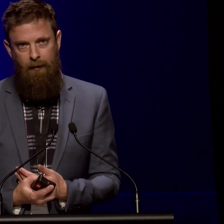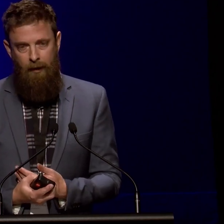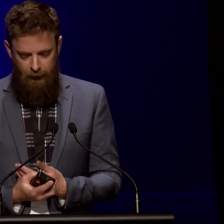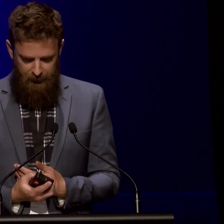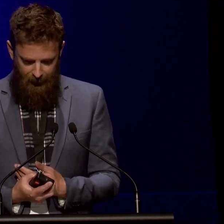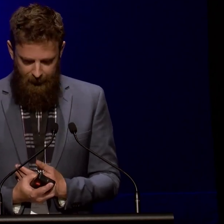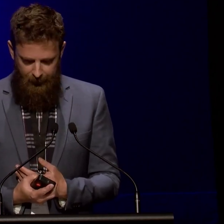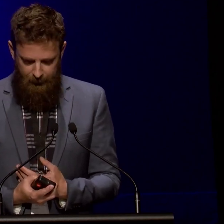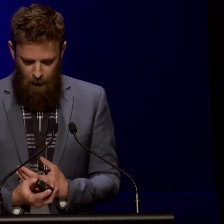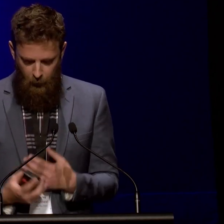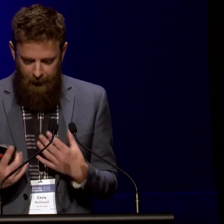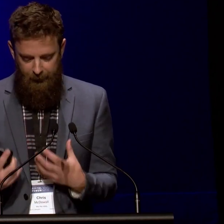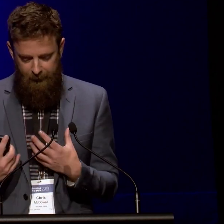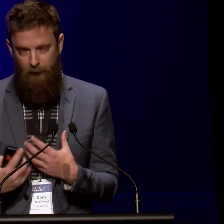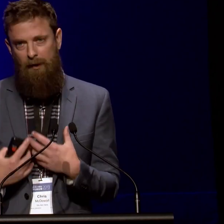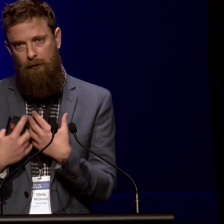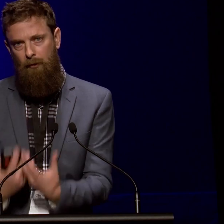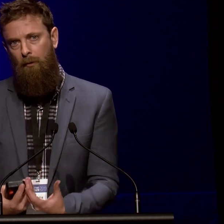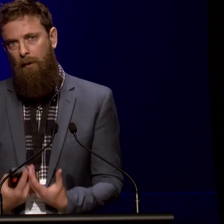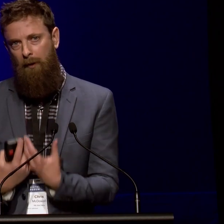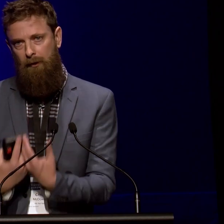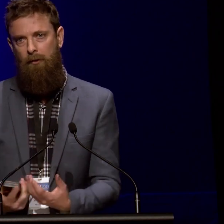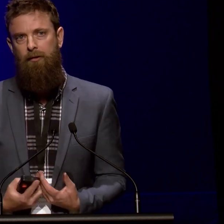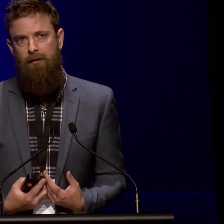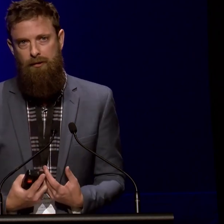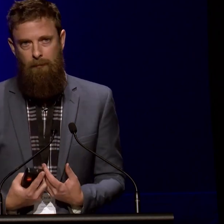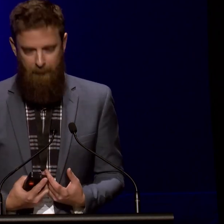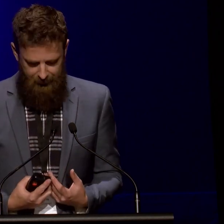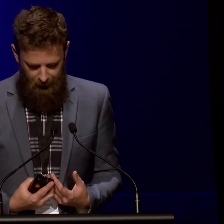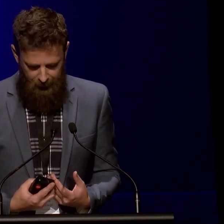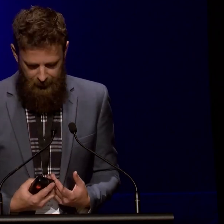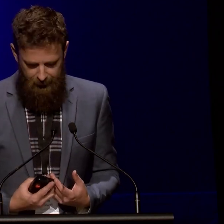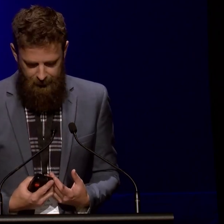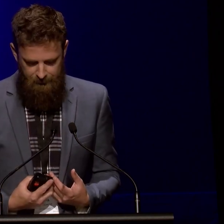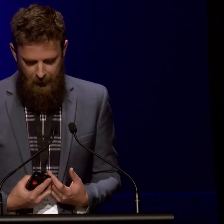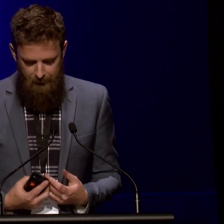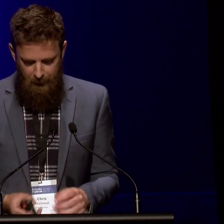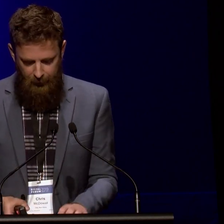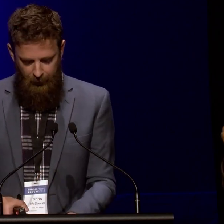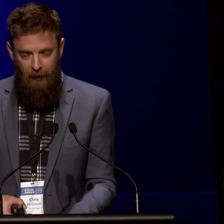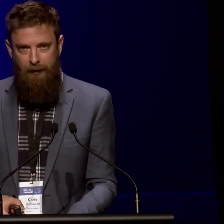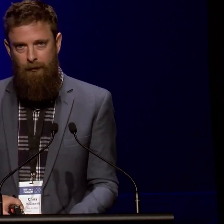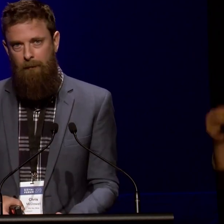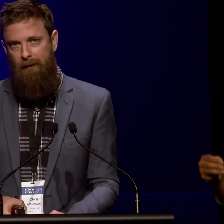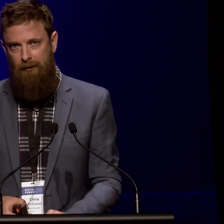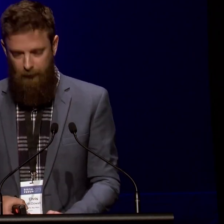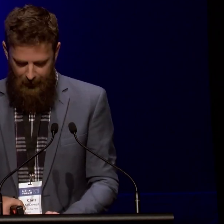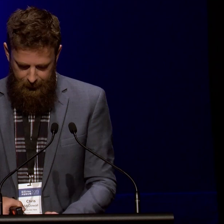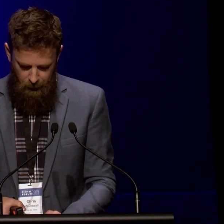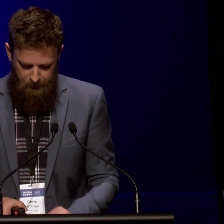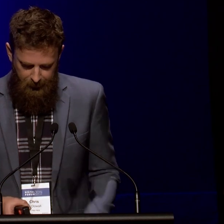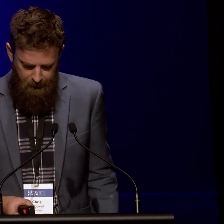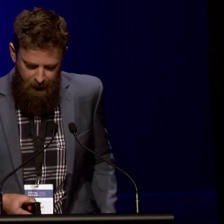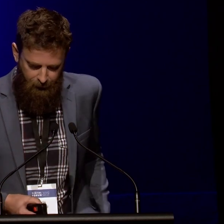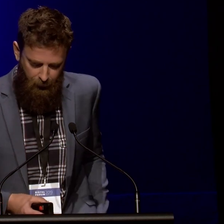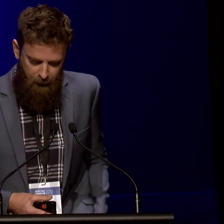Vermeer to interrogate what it is that we do when we use digital mapping technologies. I'm going to read you a few passages from the